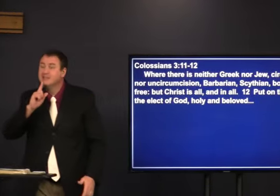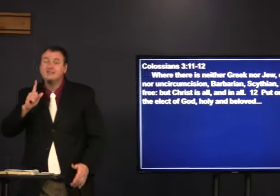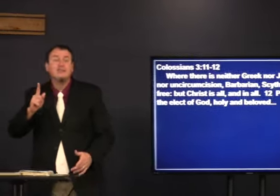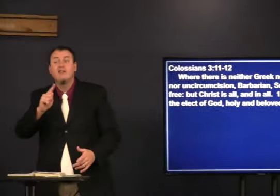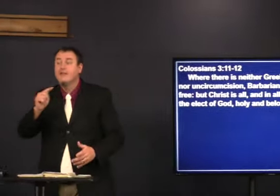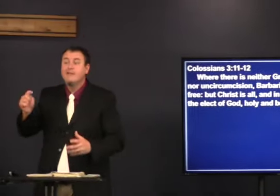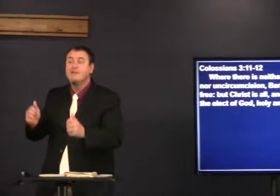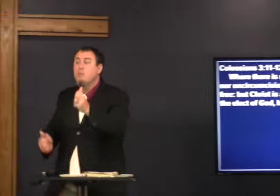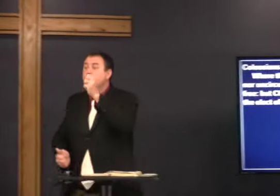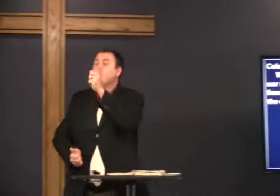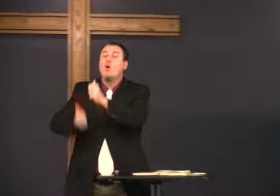Do Christians...